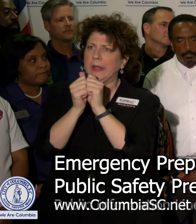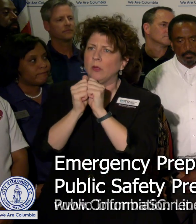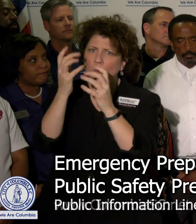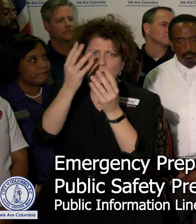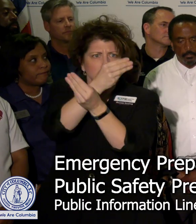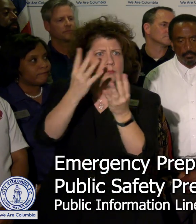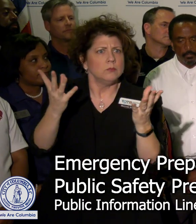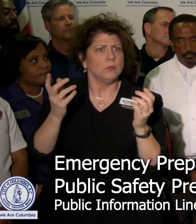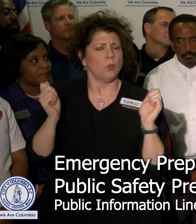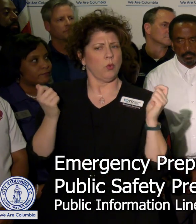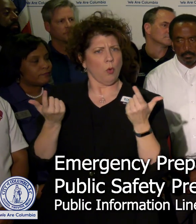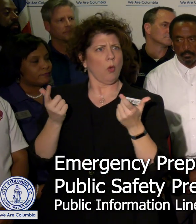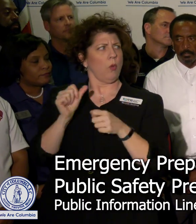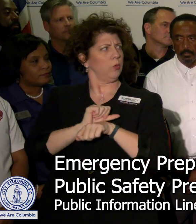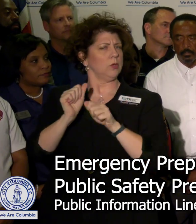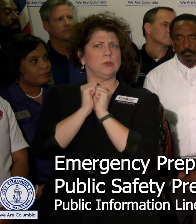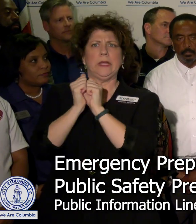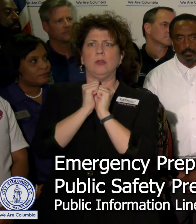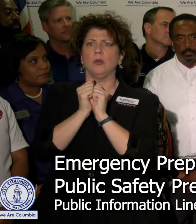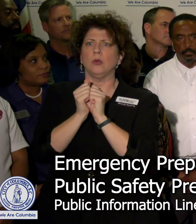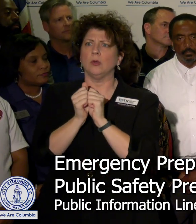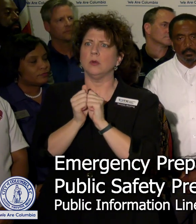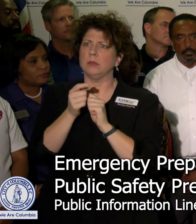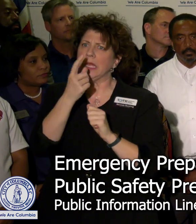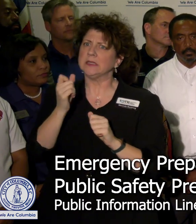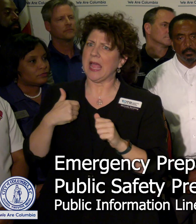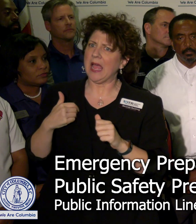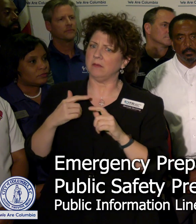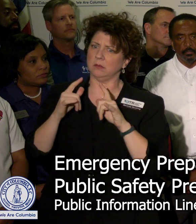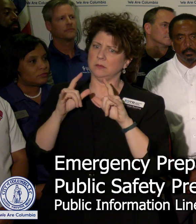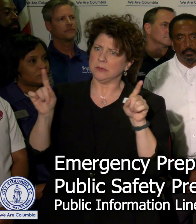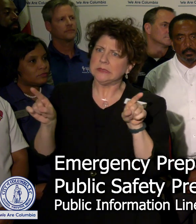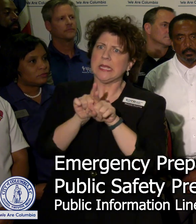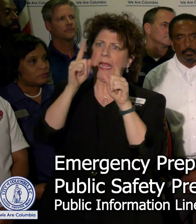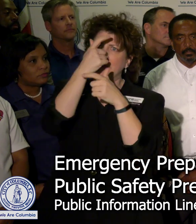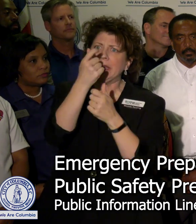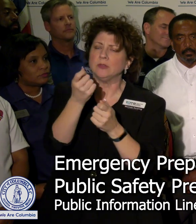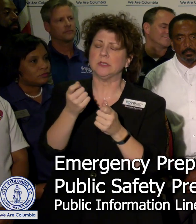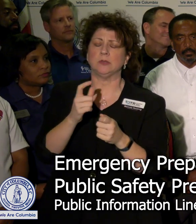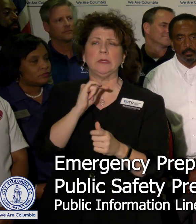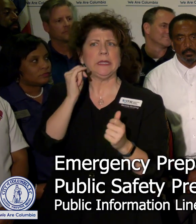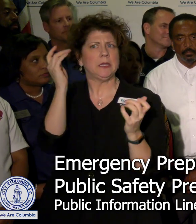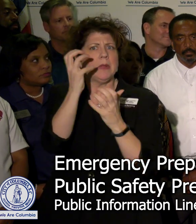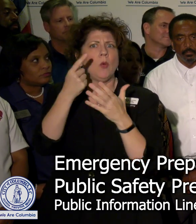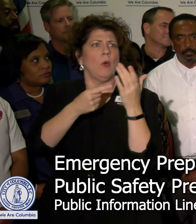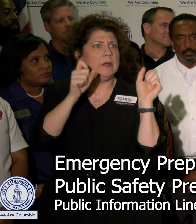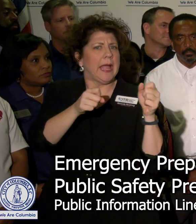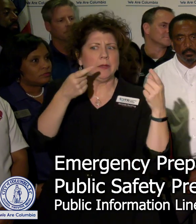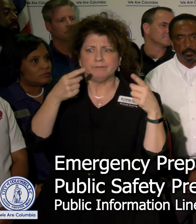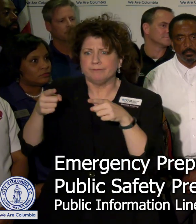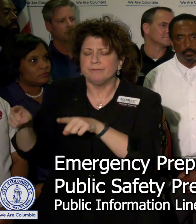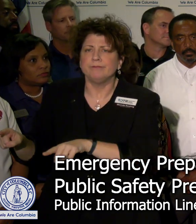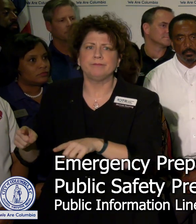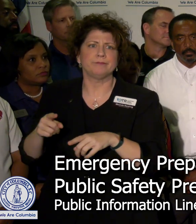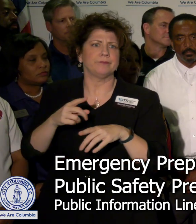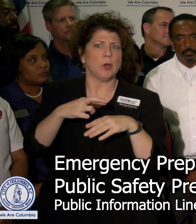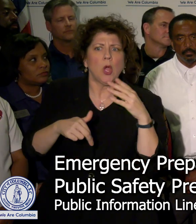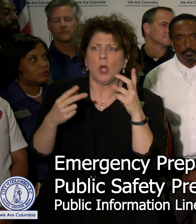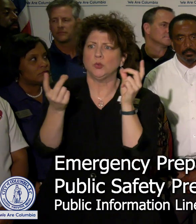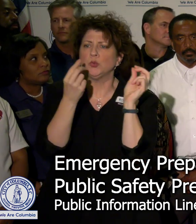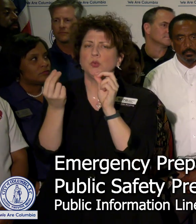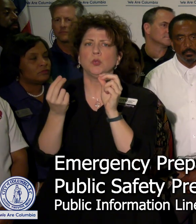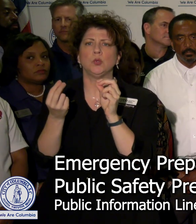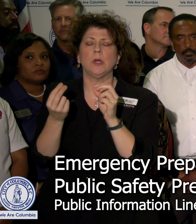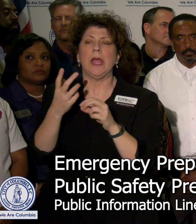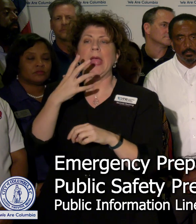in our collective interests. And when we communicate, it's amazing what we can get done. I believe that in the response of